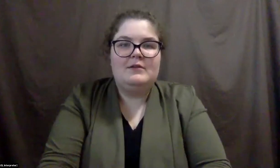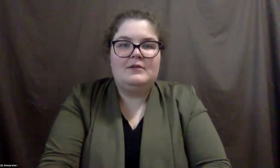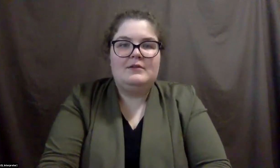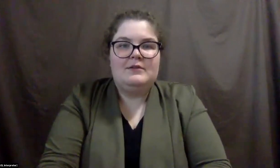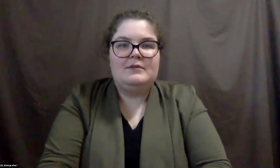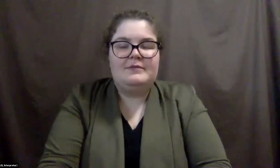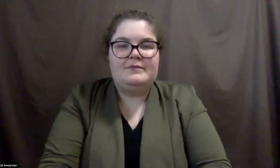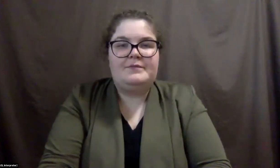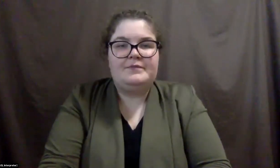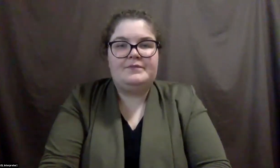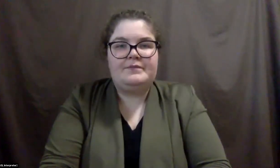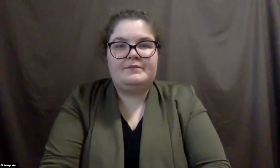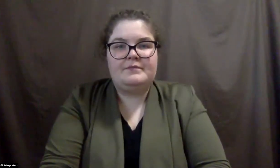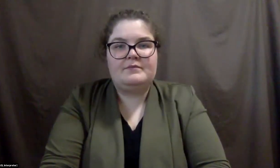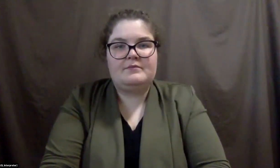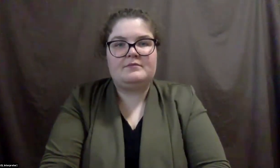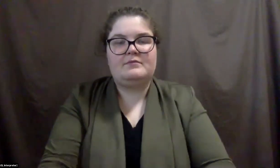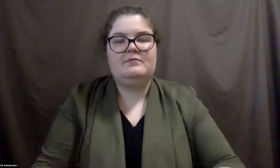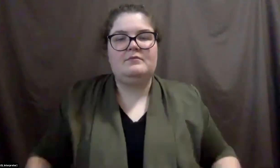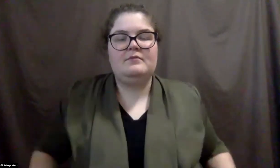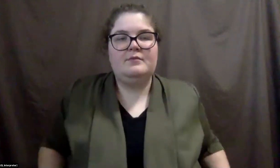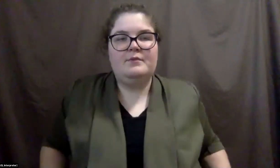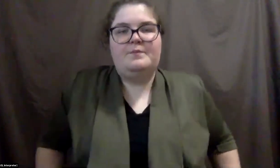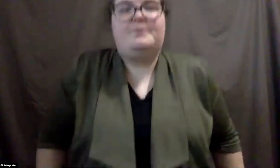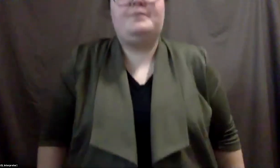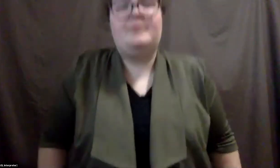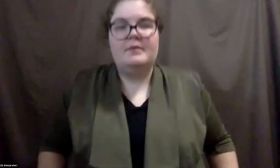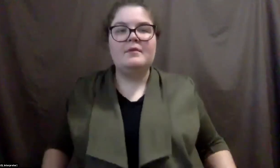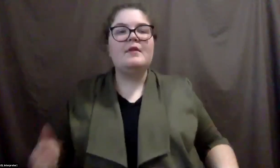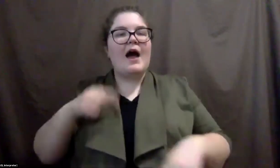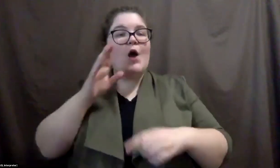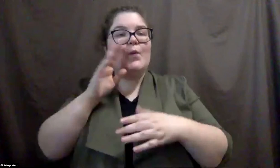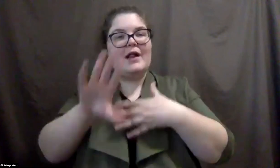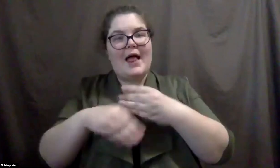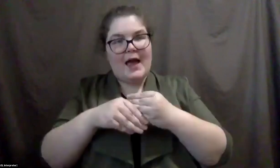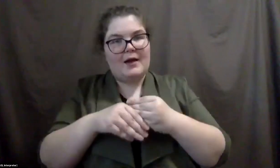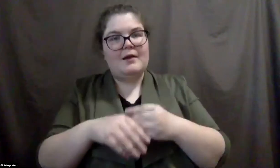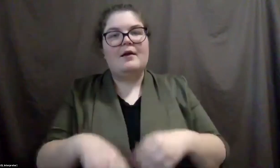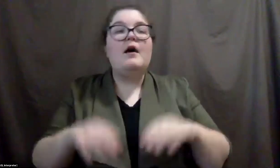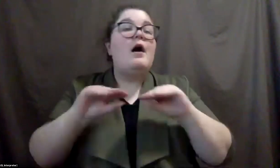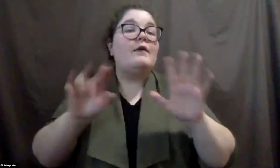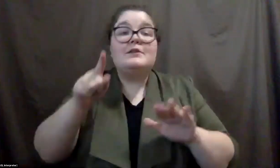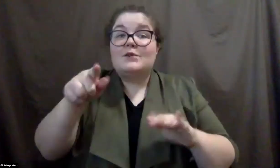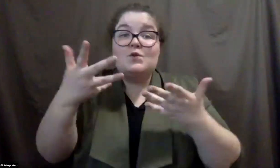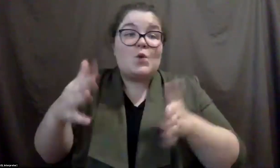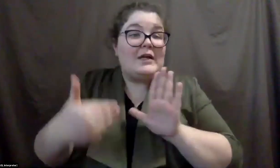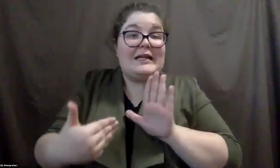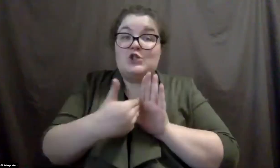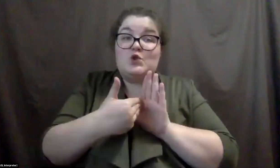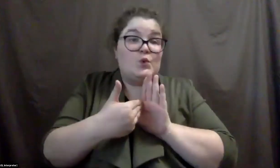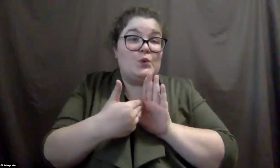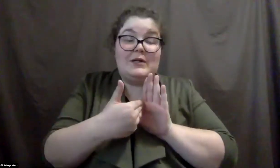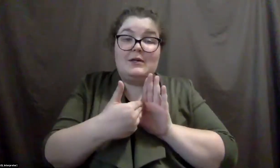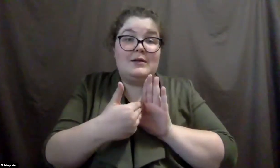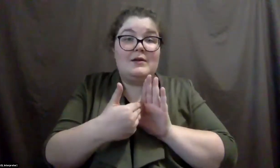Um, I'll add to that too, again, like, obviously you don't want to get sued and that really, um,